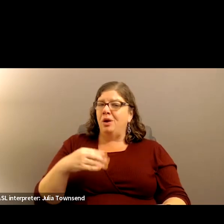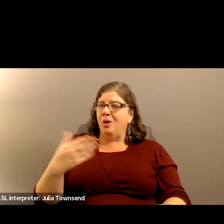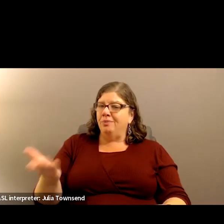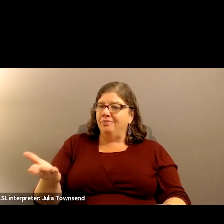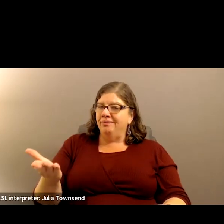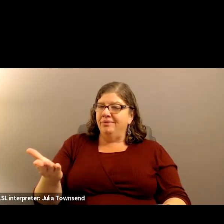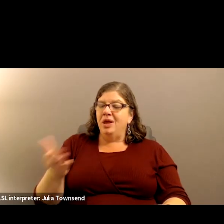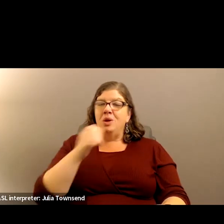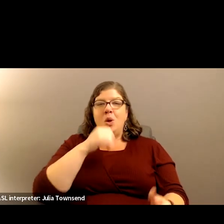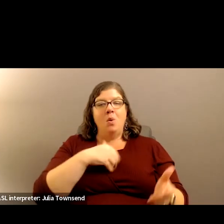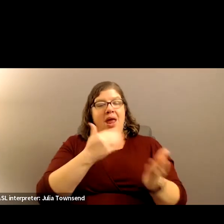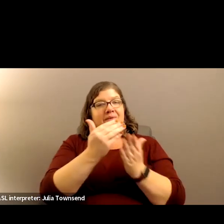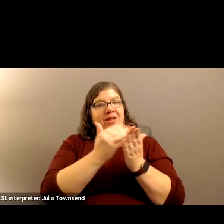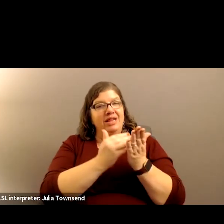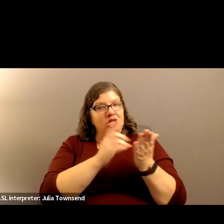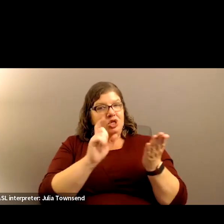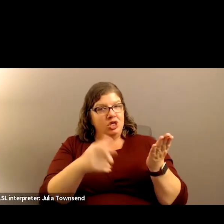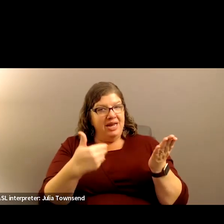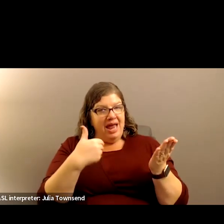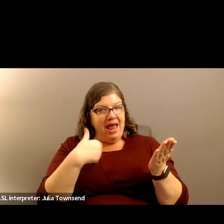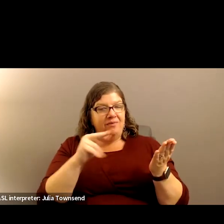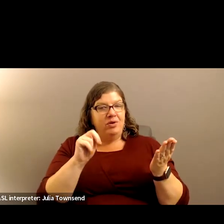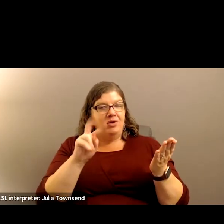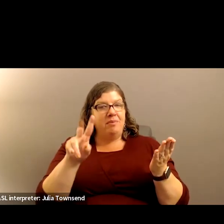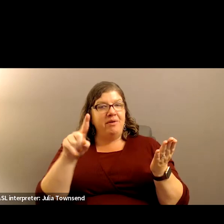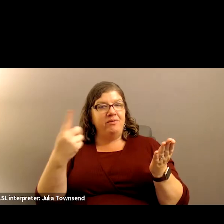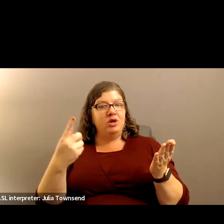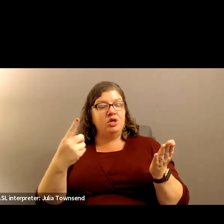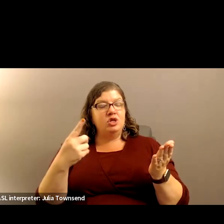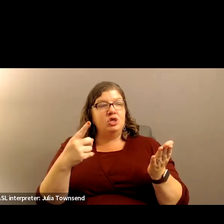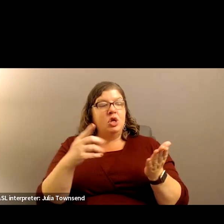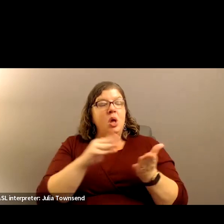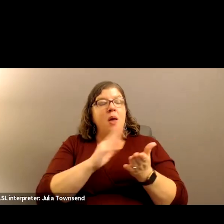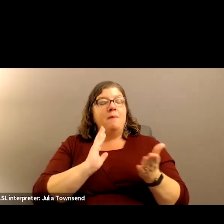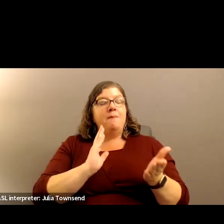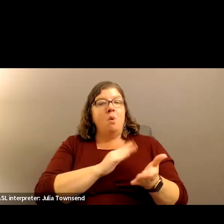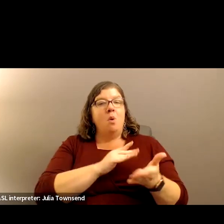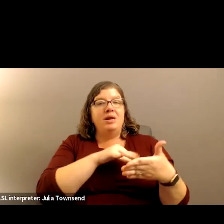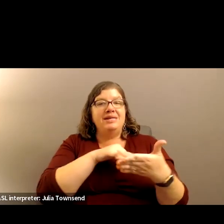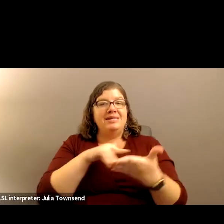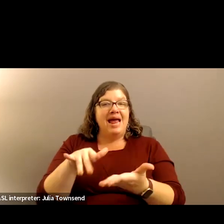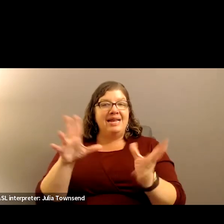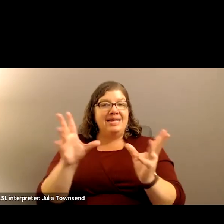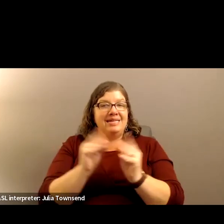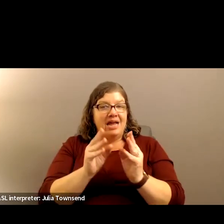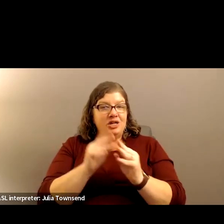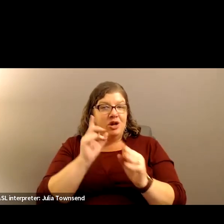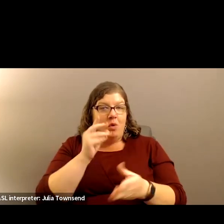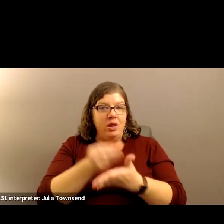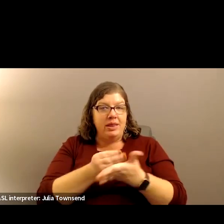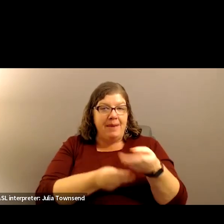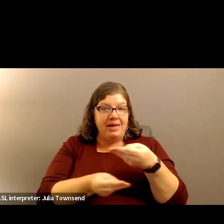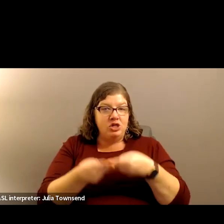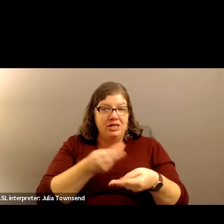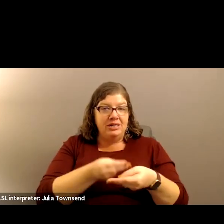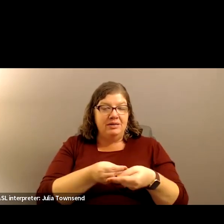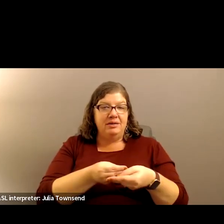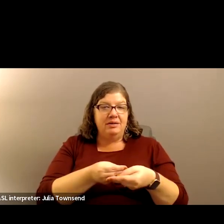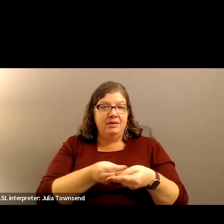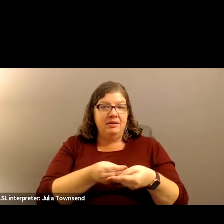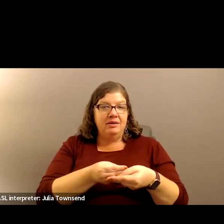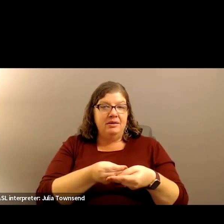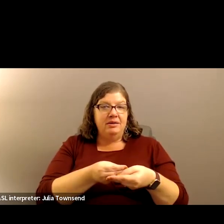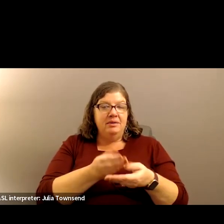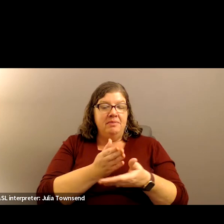We don't have it listed here, but we should have the November 1st board study session for budget. It's under the